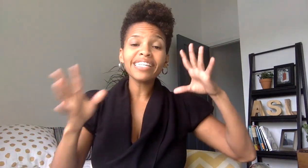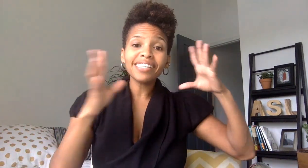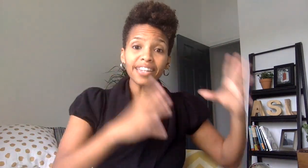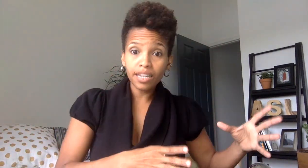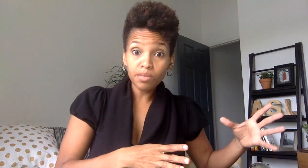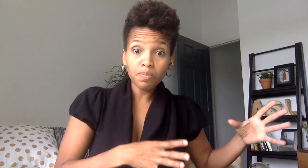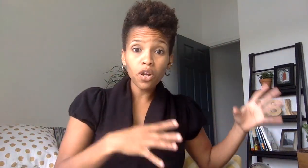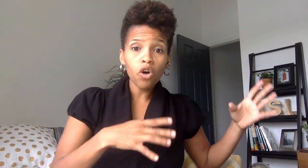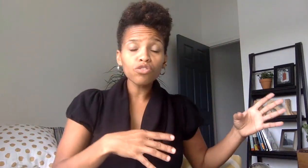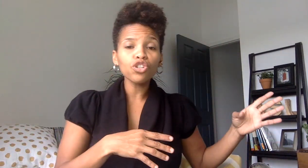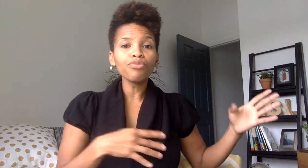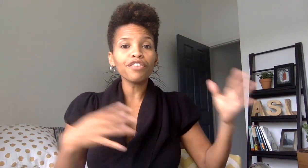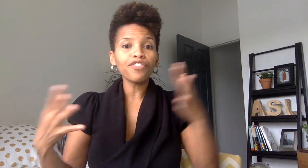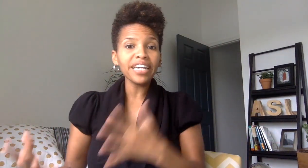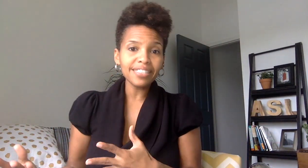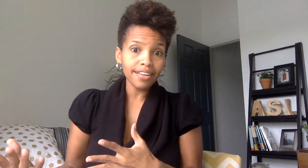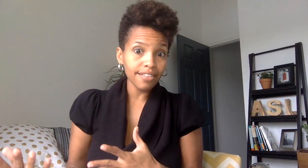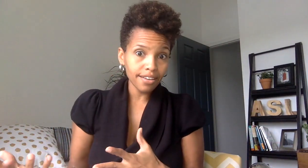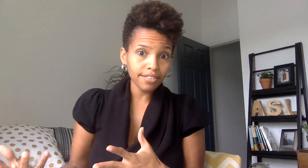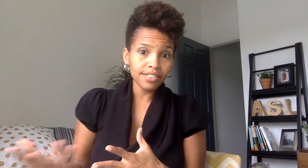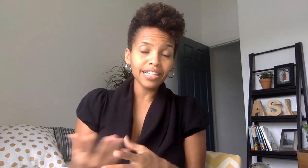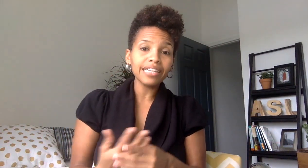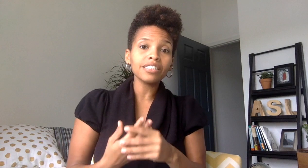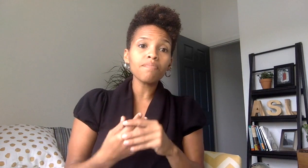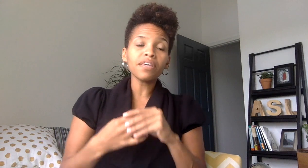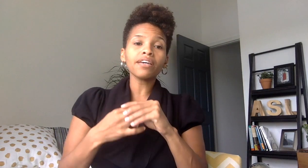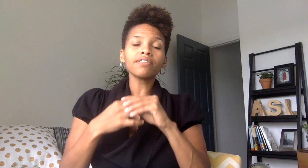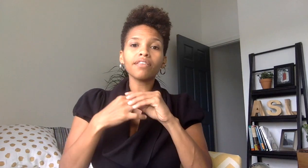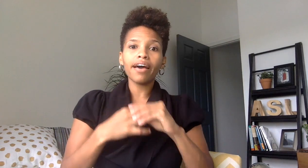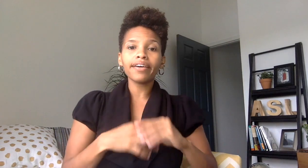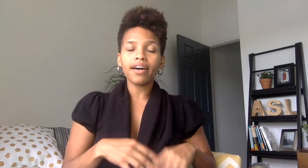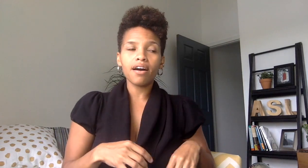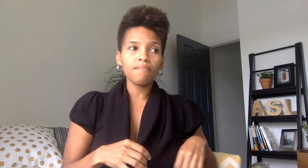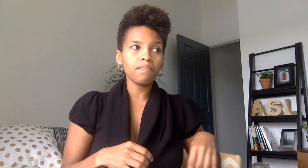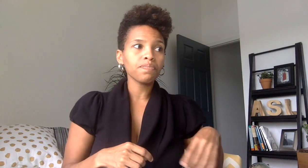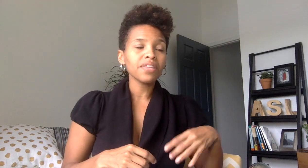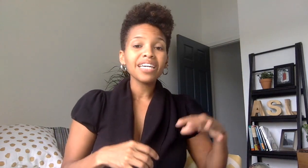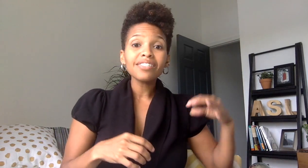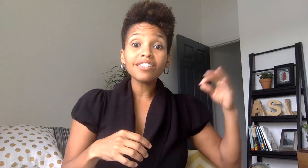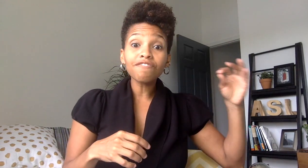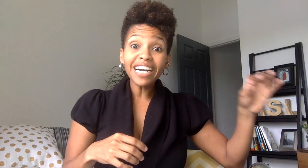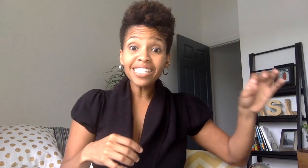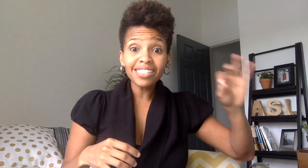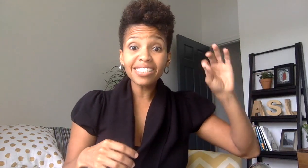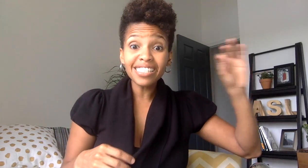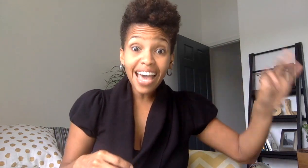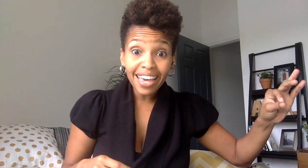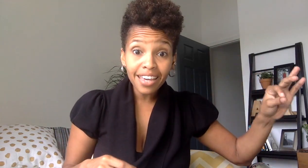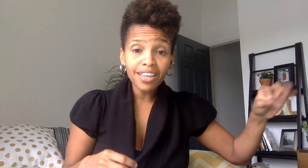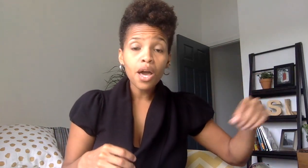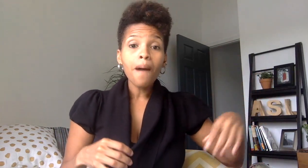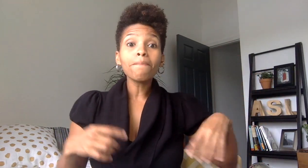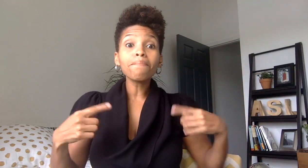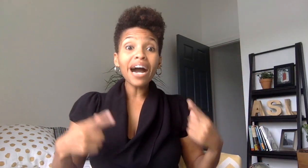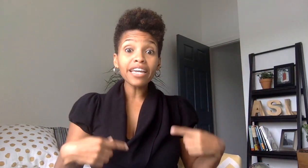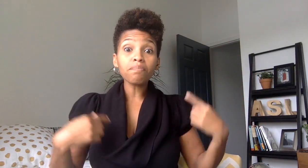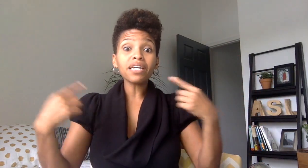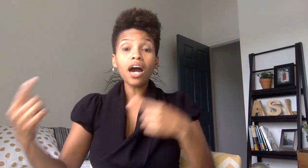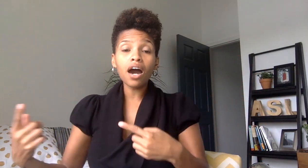synonyms but also rephrasing things like something like suffice it to say might become